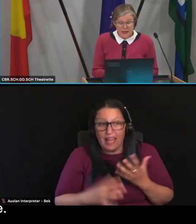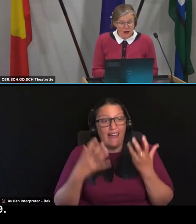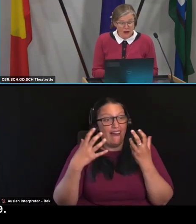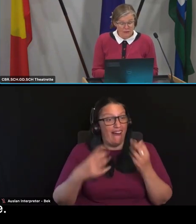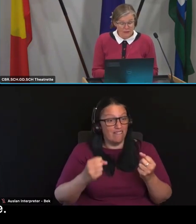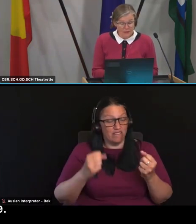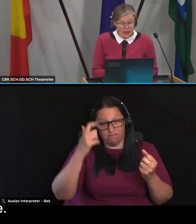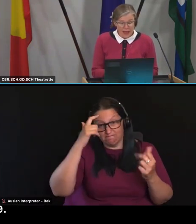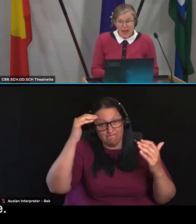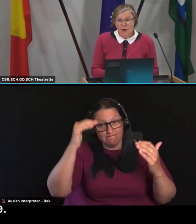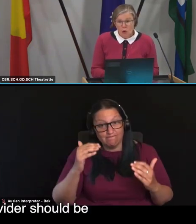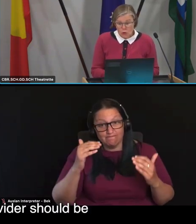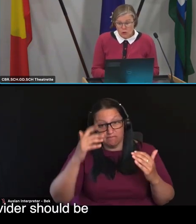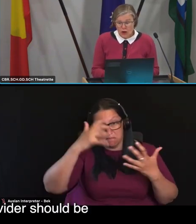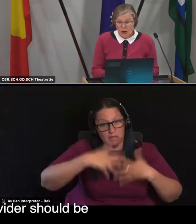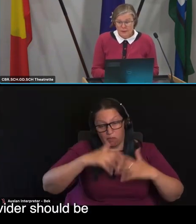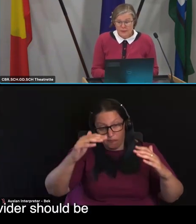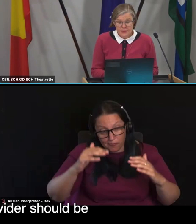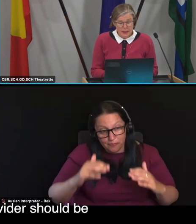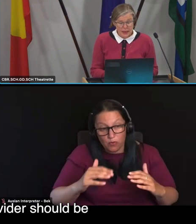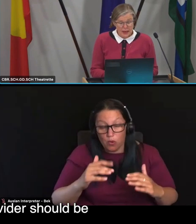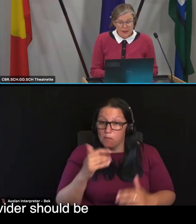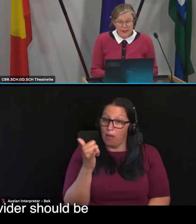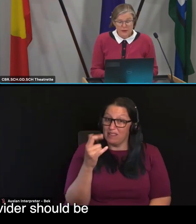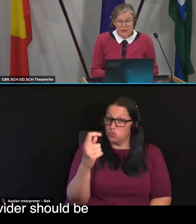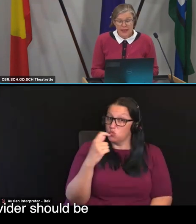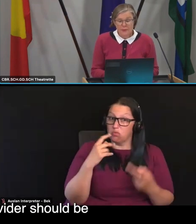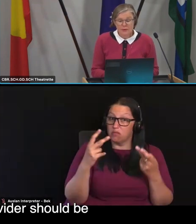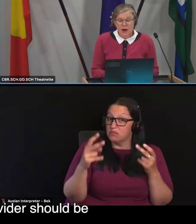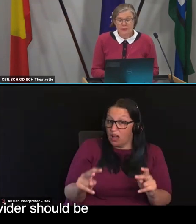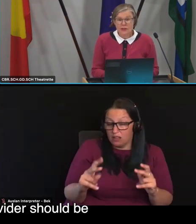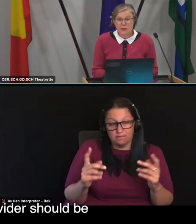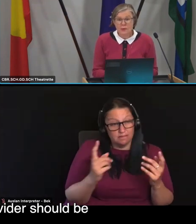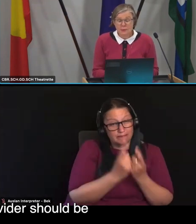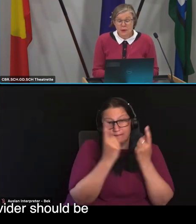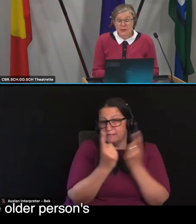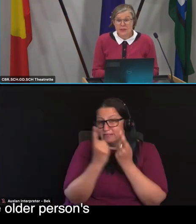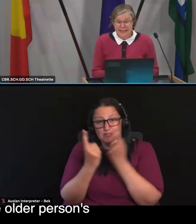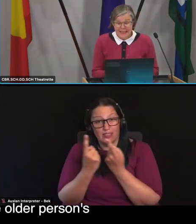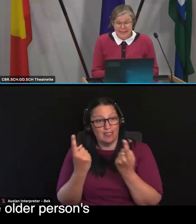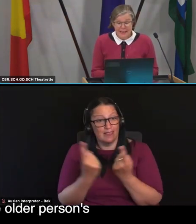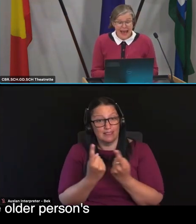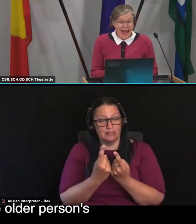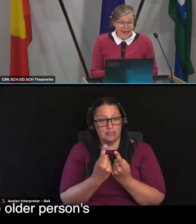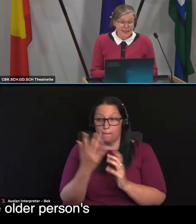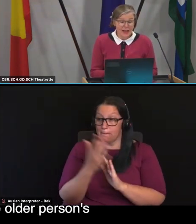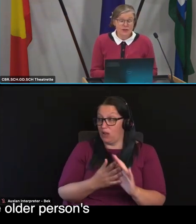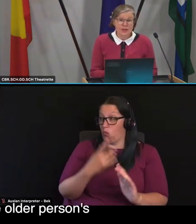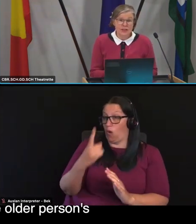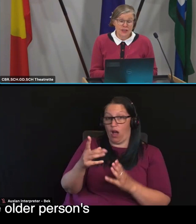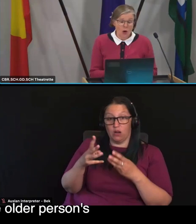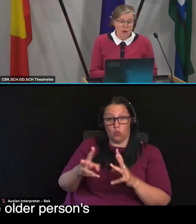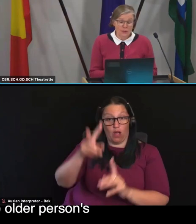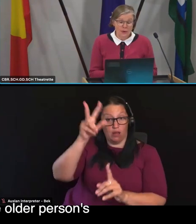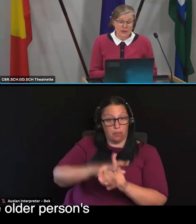the end of their life at all times. The clinical care provided should be person-centred and